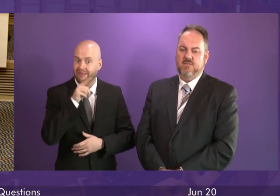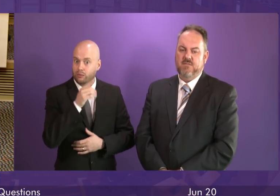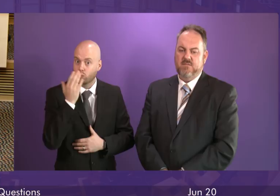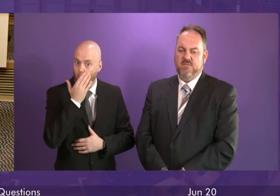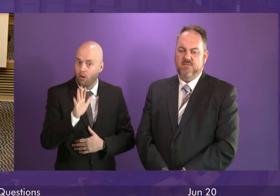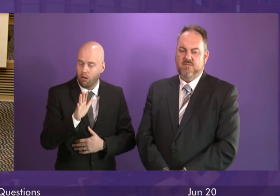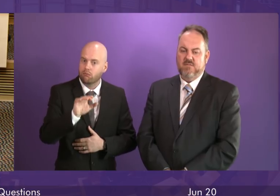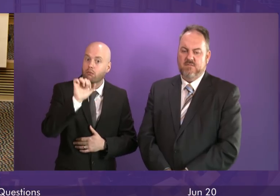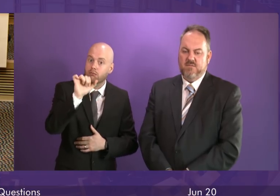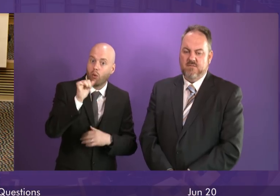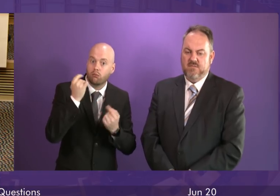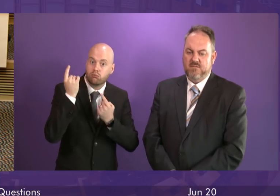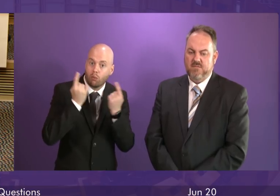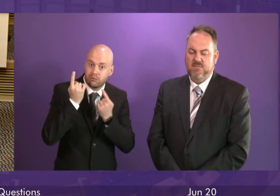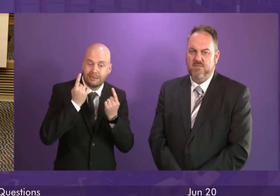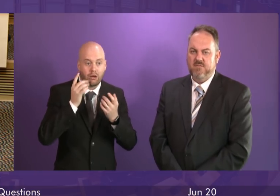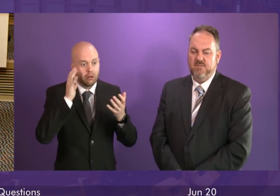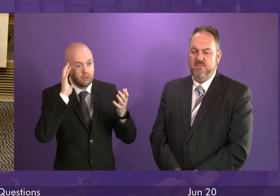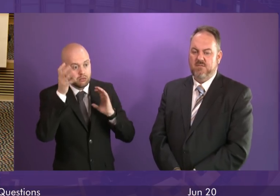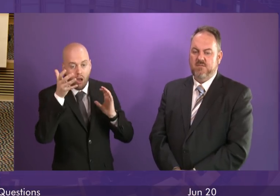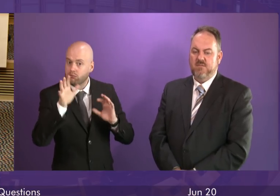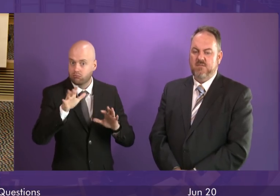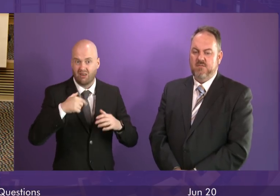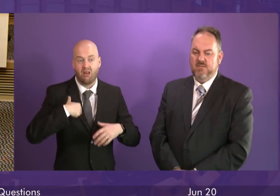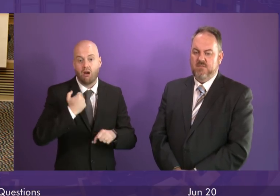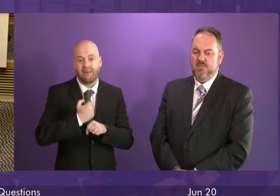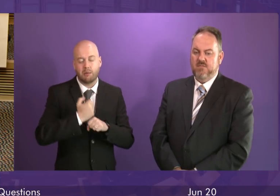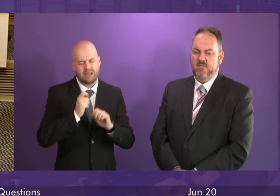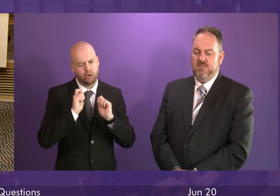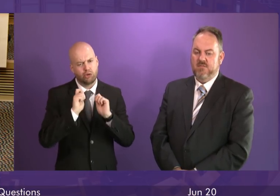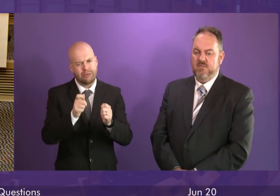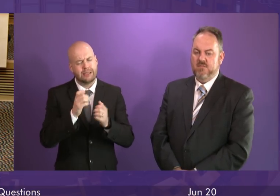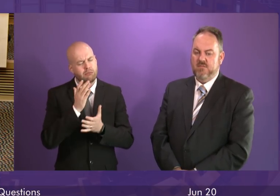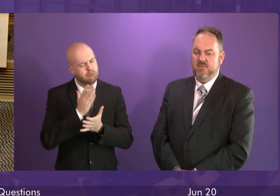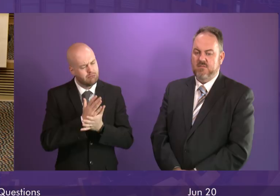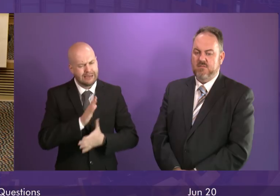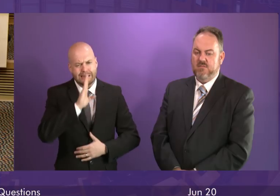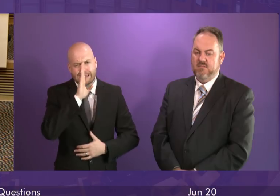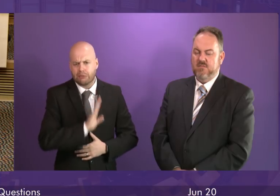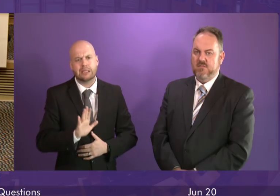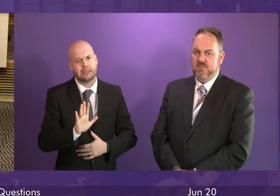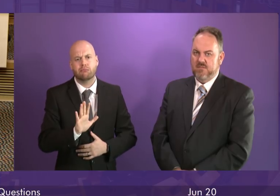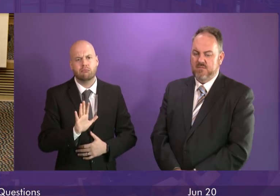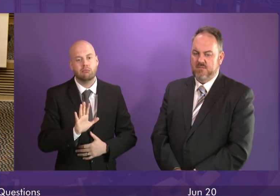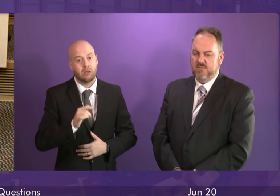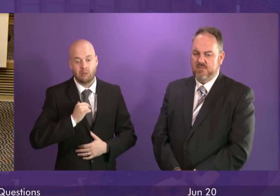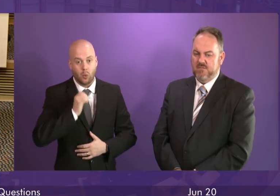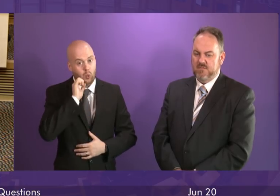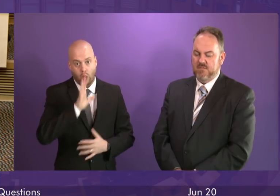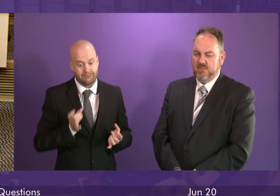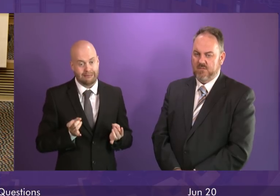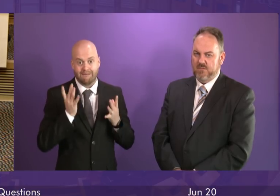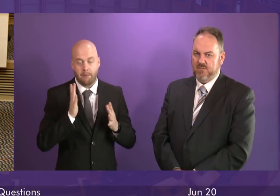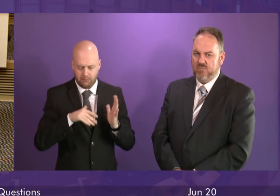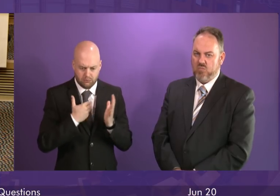are being taken by me and by this Government extremely seriously. We will not rest until we have ensured that all